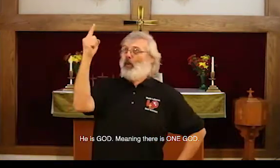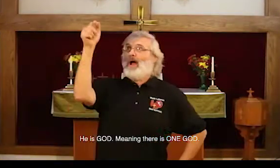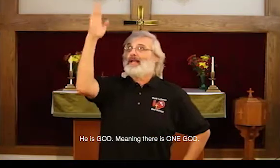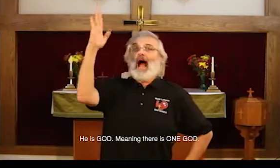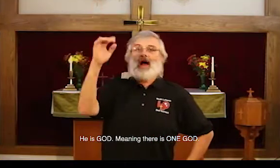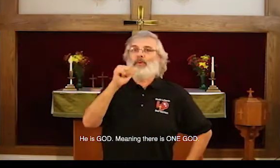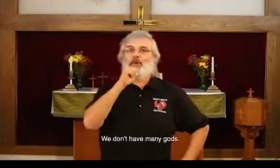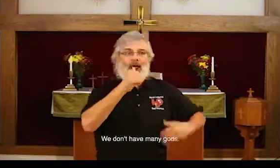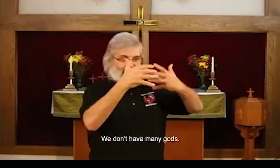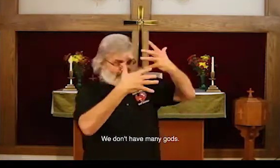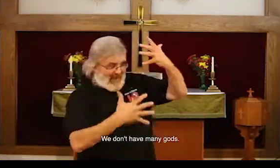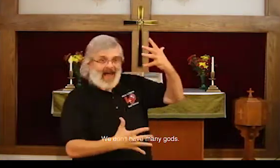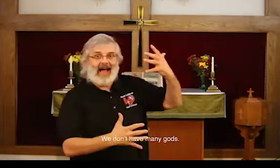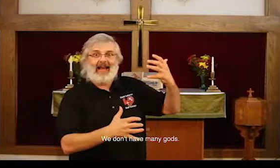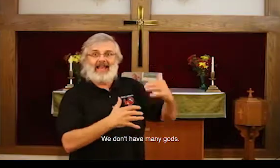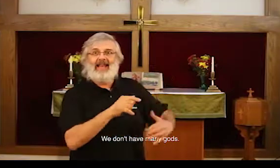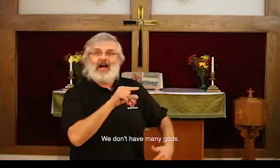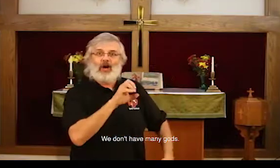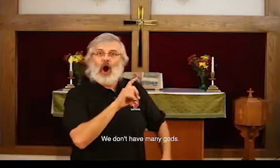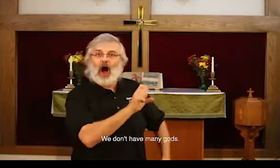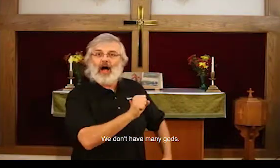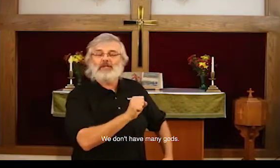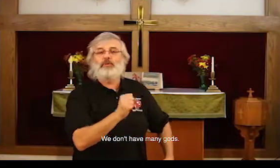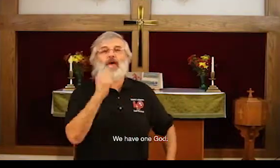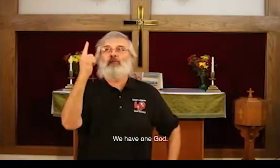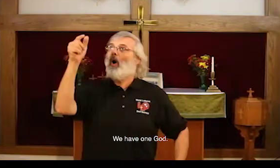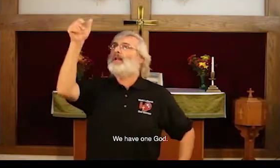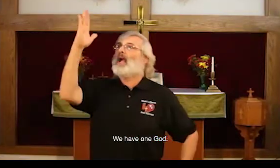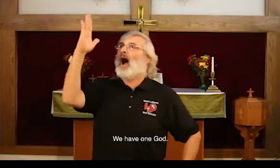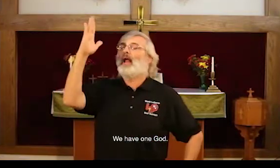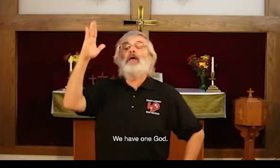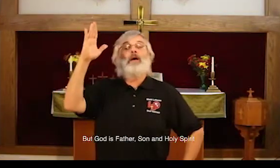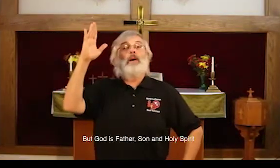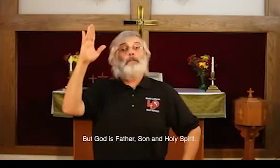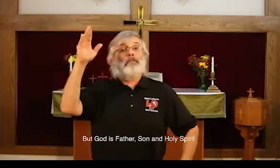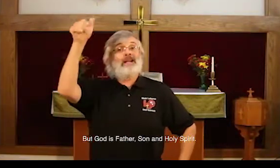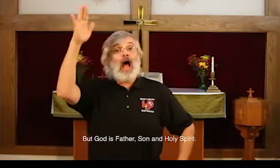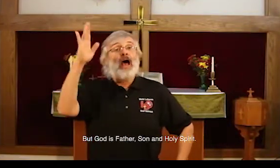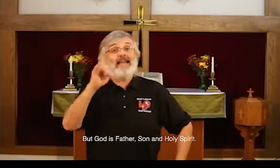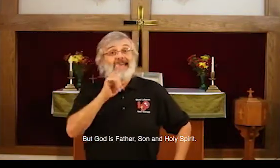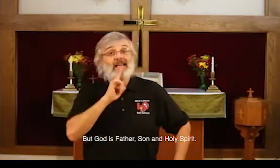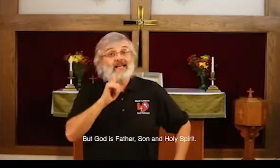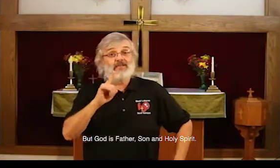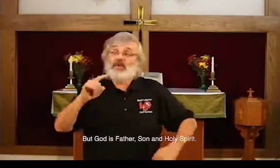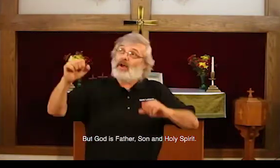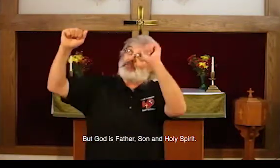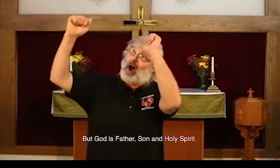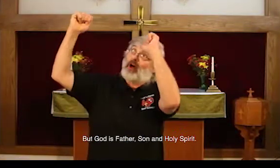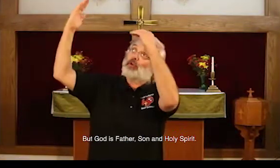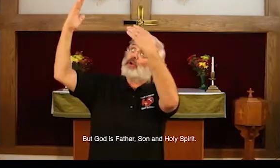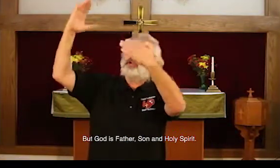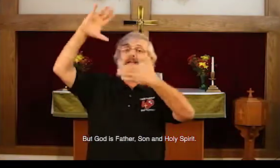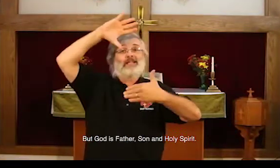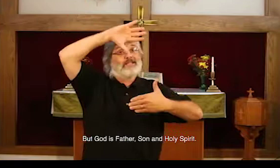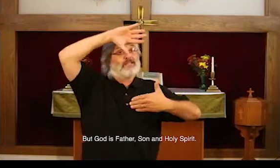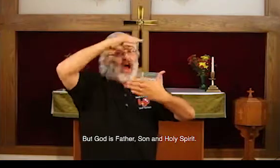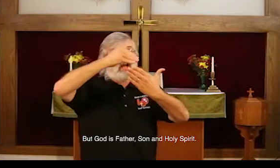one God, we do not have many gods, we have one God, but God is Father, Son,